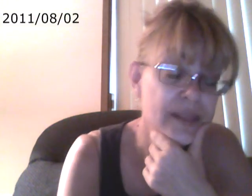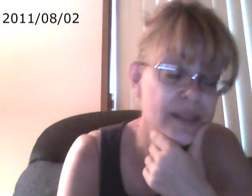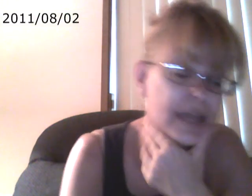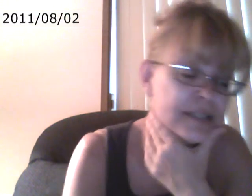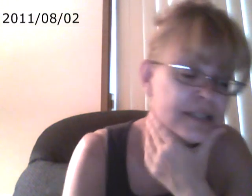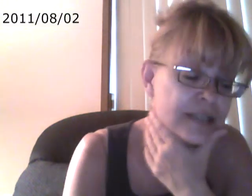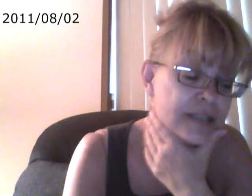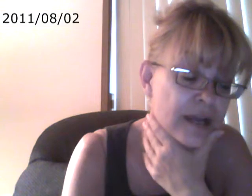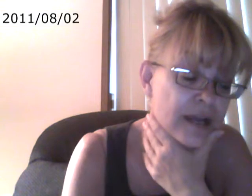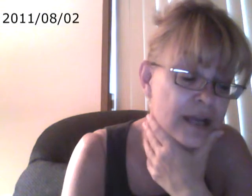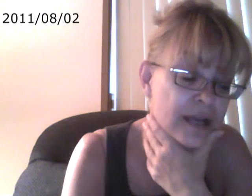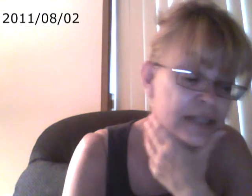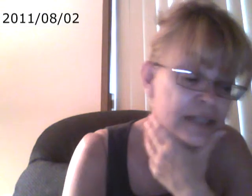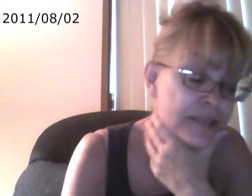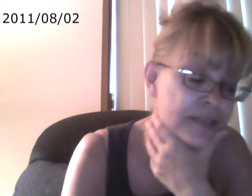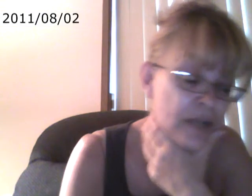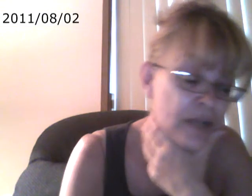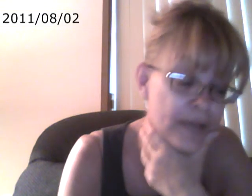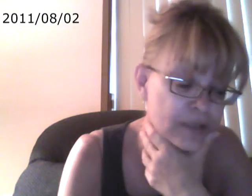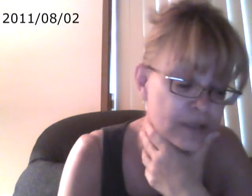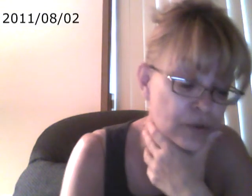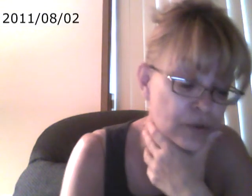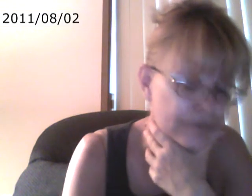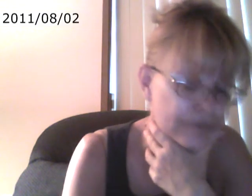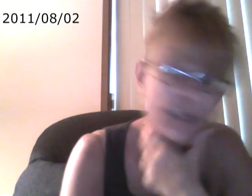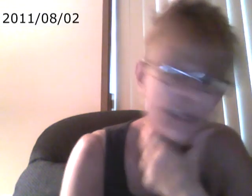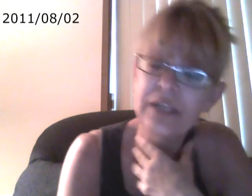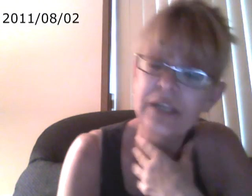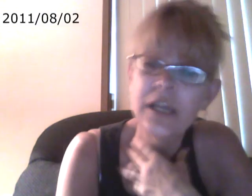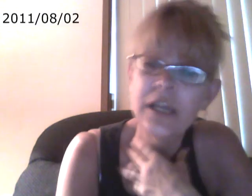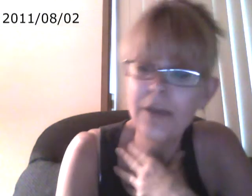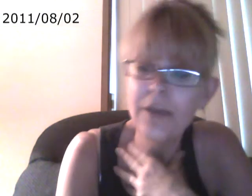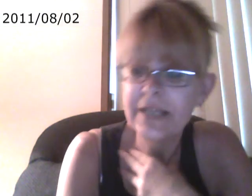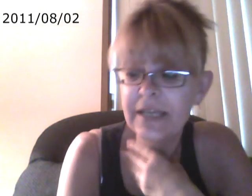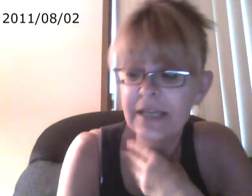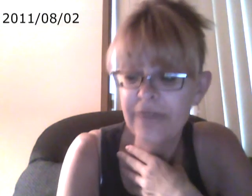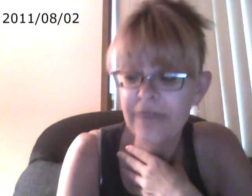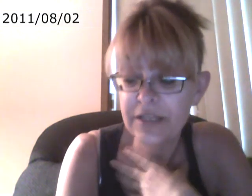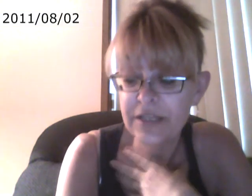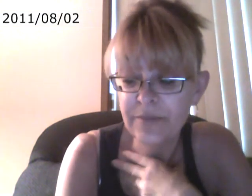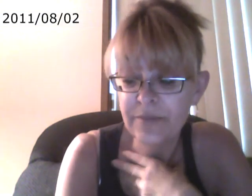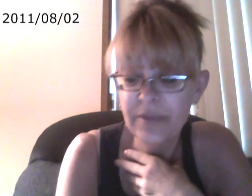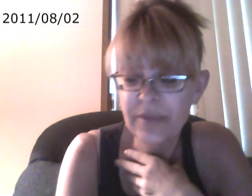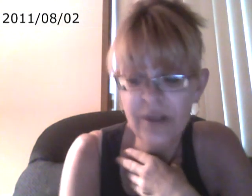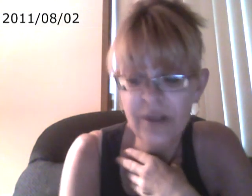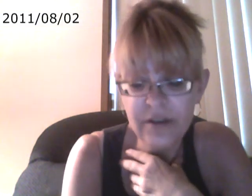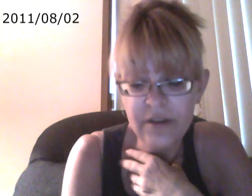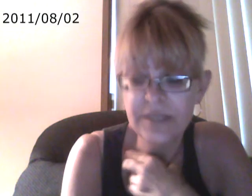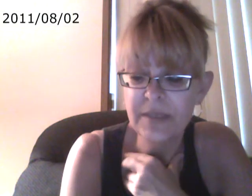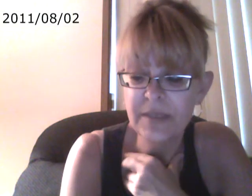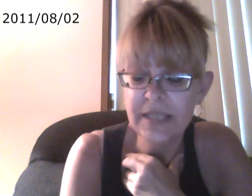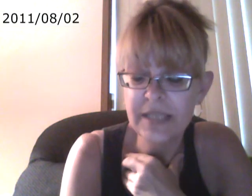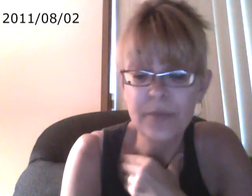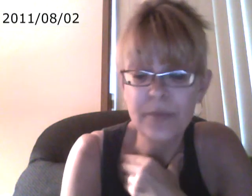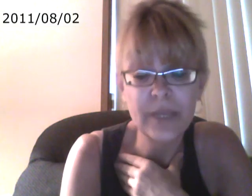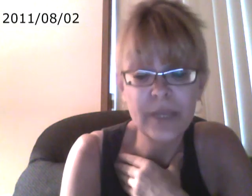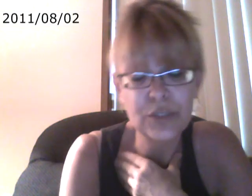and at the same time, pass out good information, not by taking advantage of people that are just disabled, but to